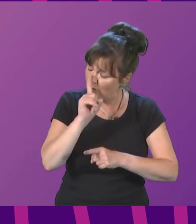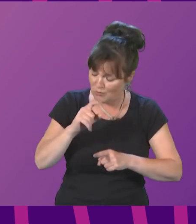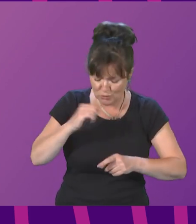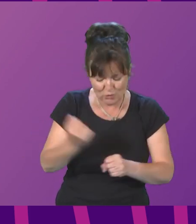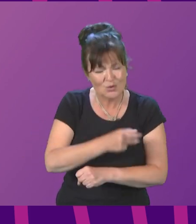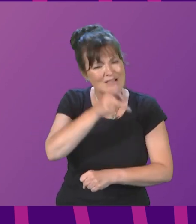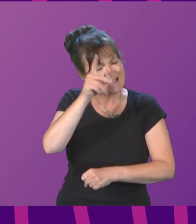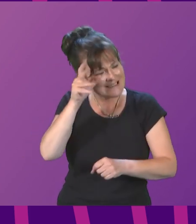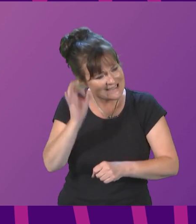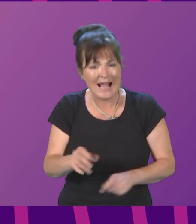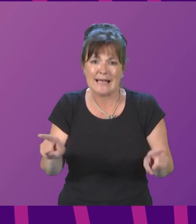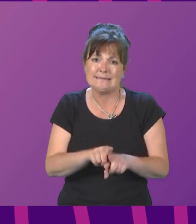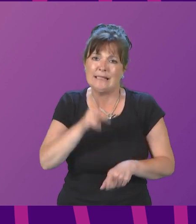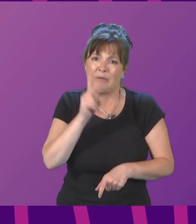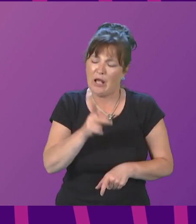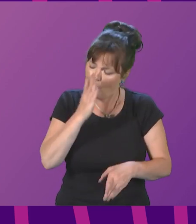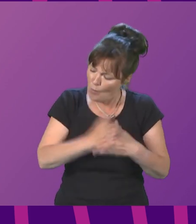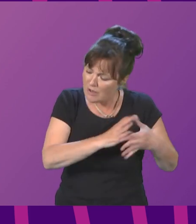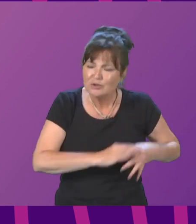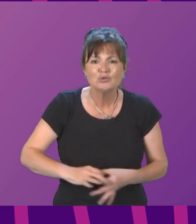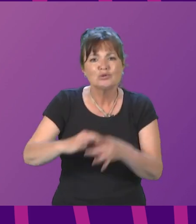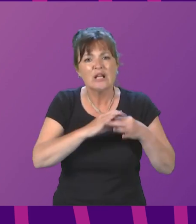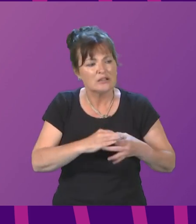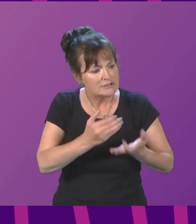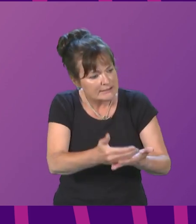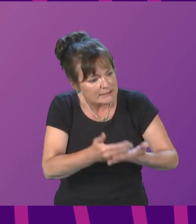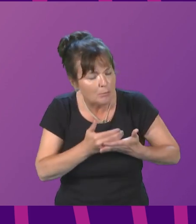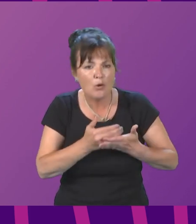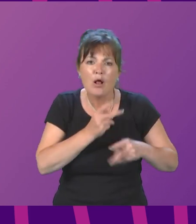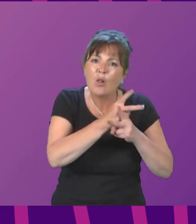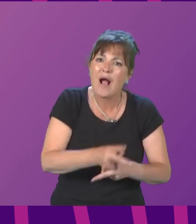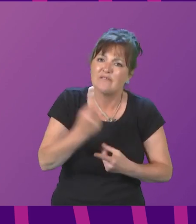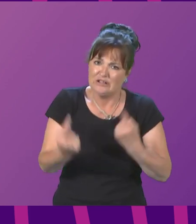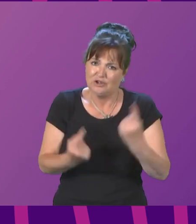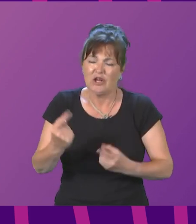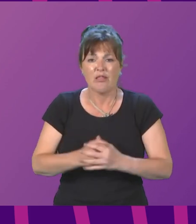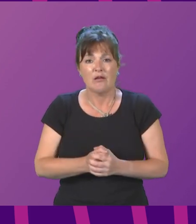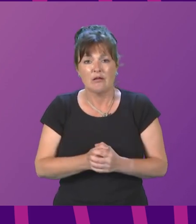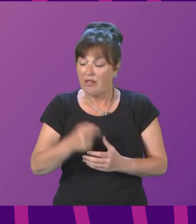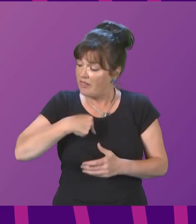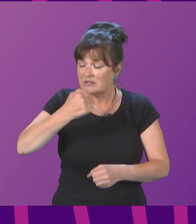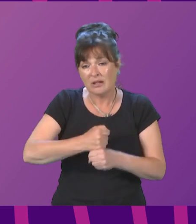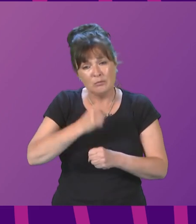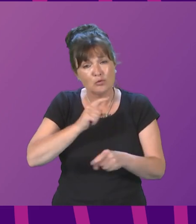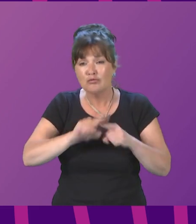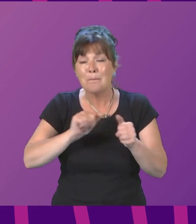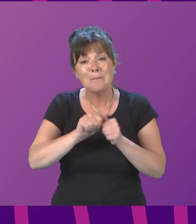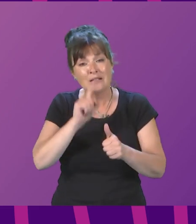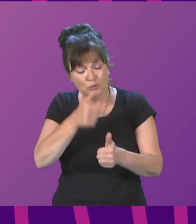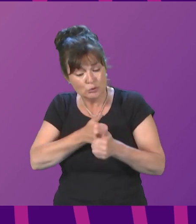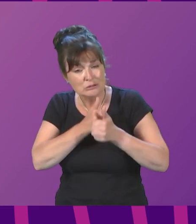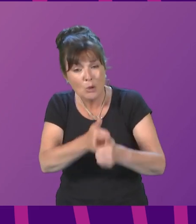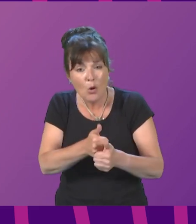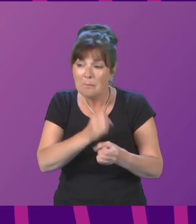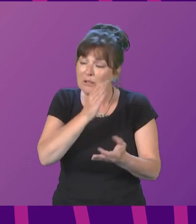through the challenges ahead. We will provide as much security and reassurance as we can in these tough times, as we continue